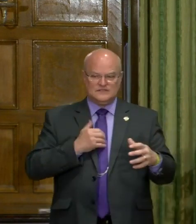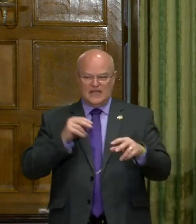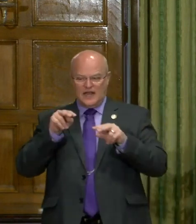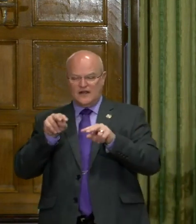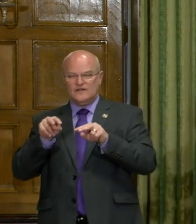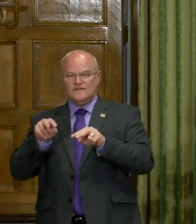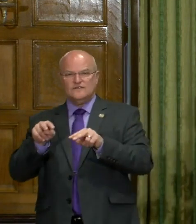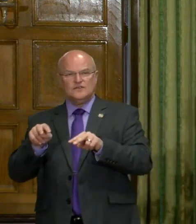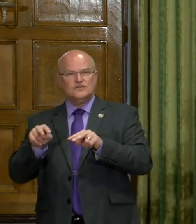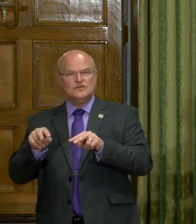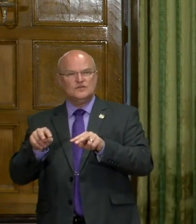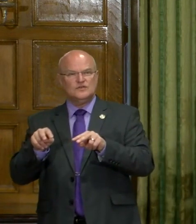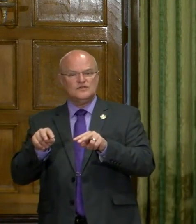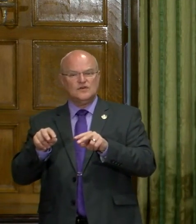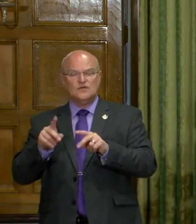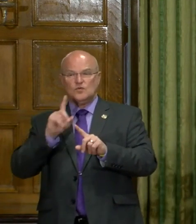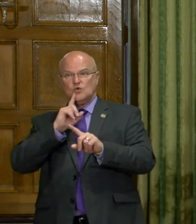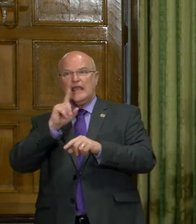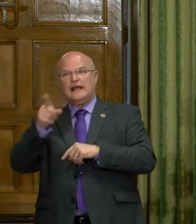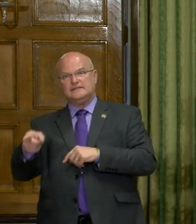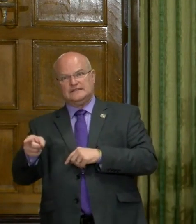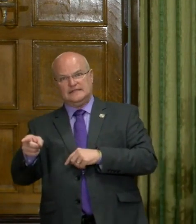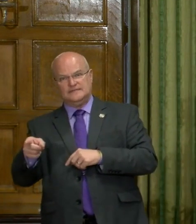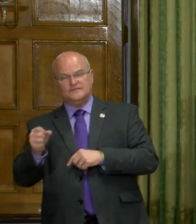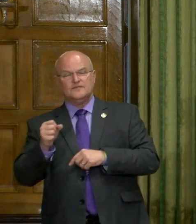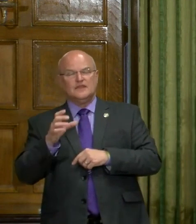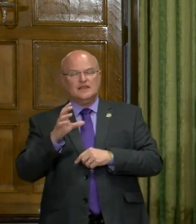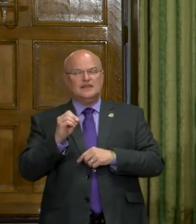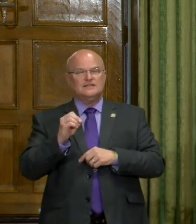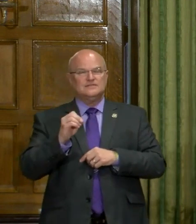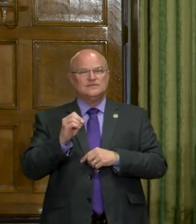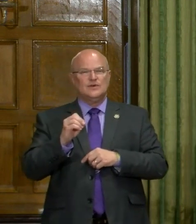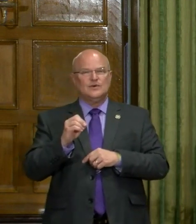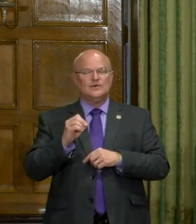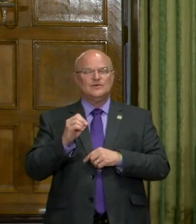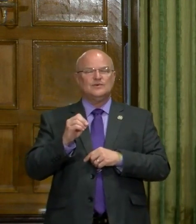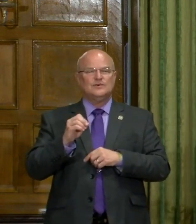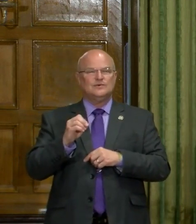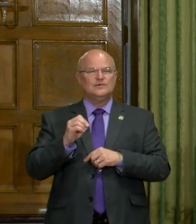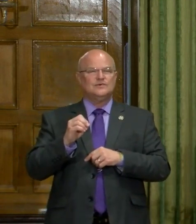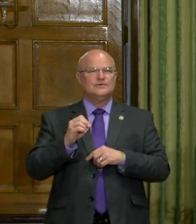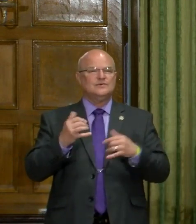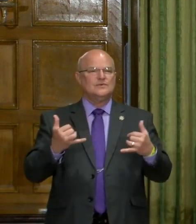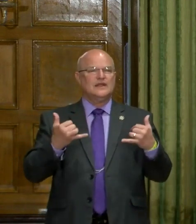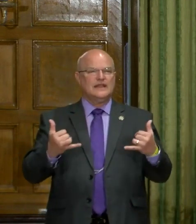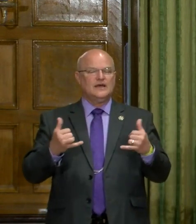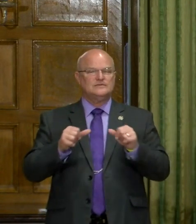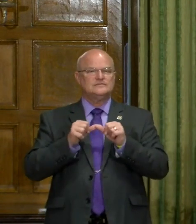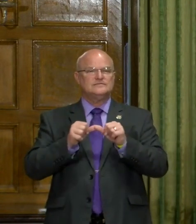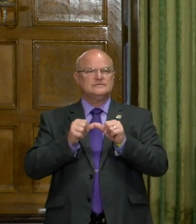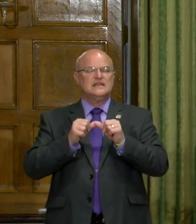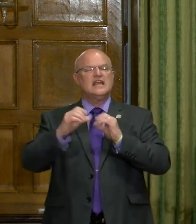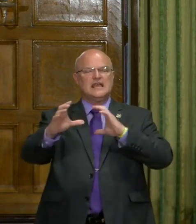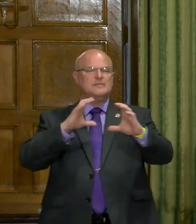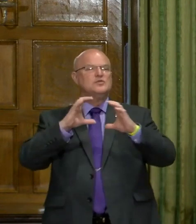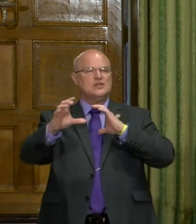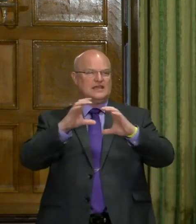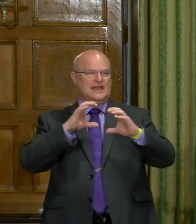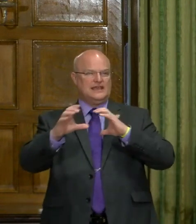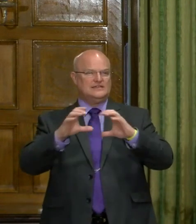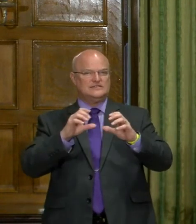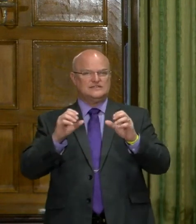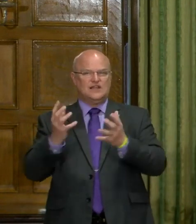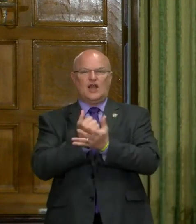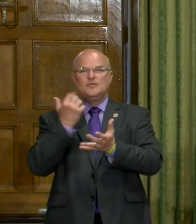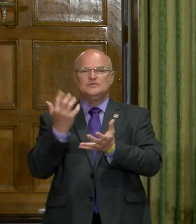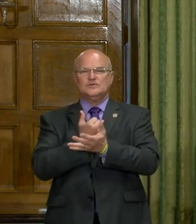our, our, our view of reality. And so, uh, it's, it's just a continued communication, uh,